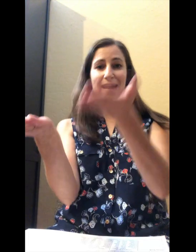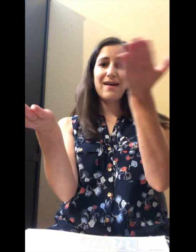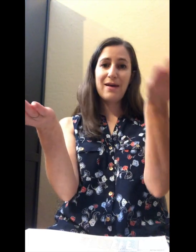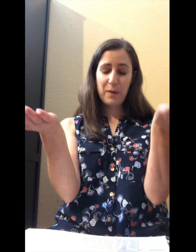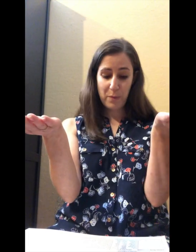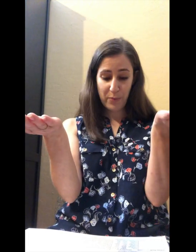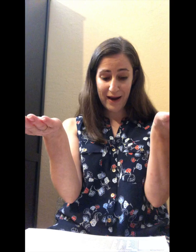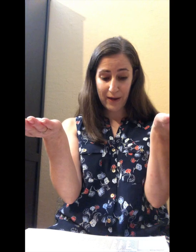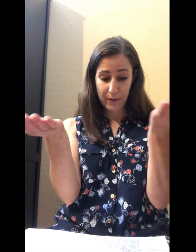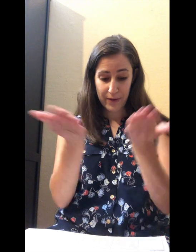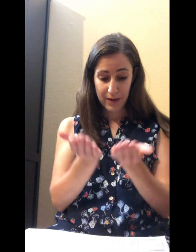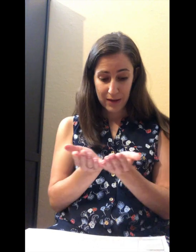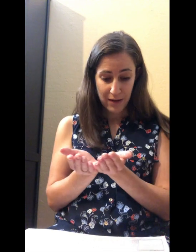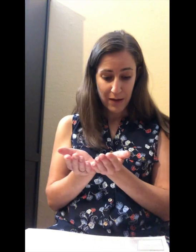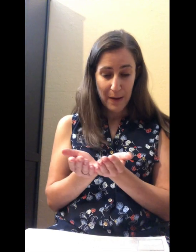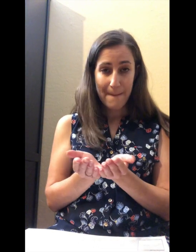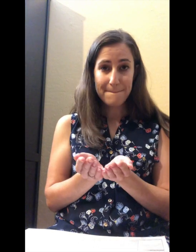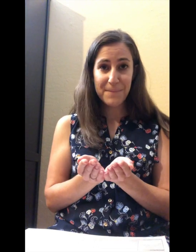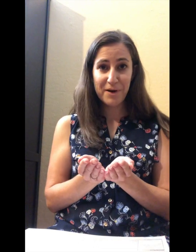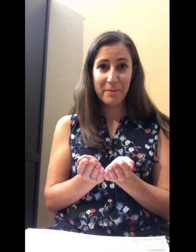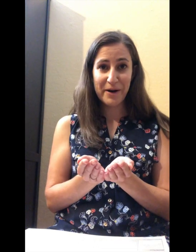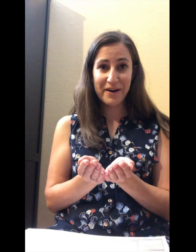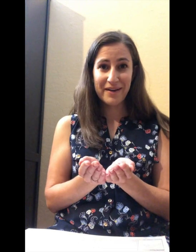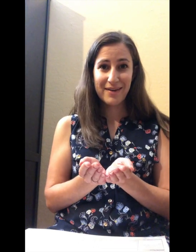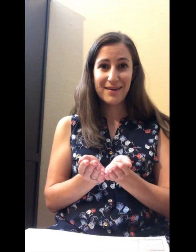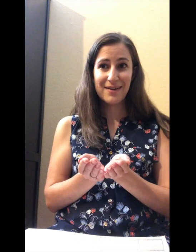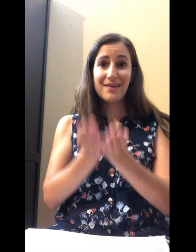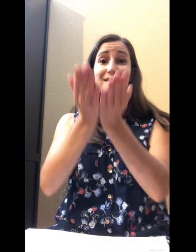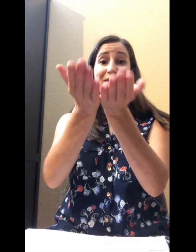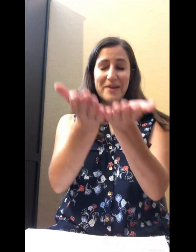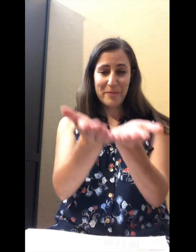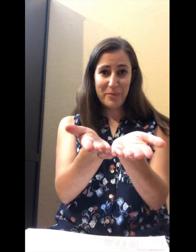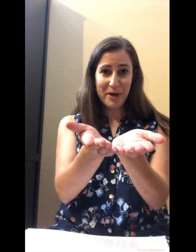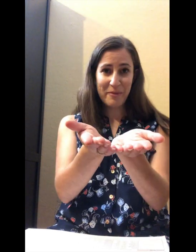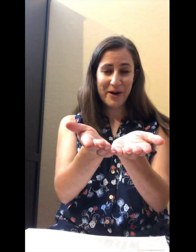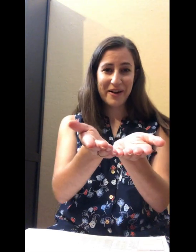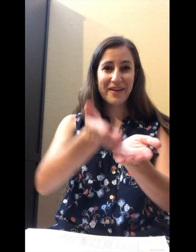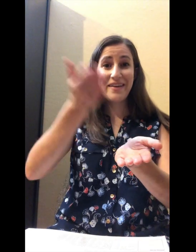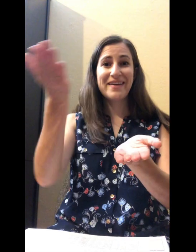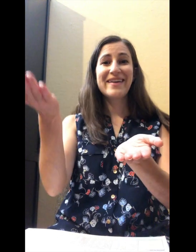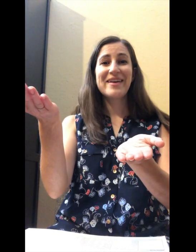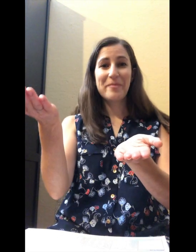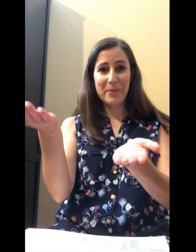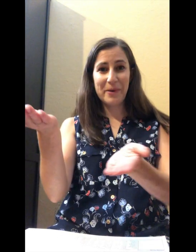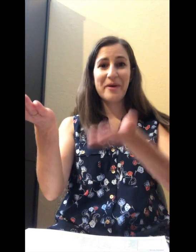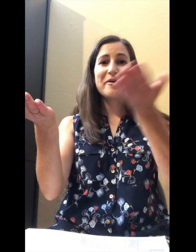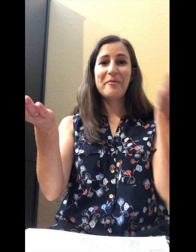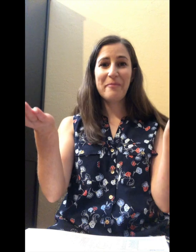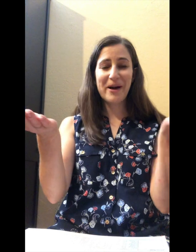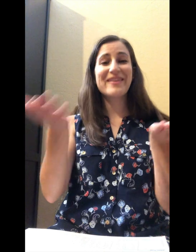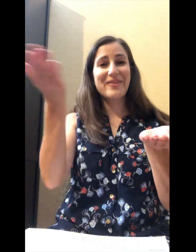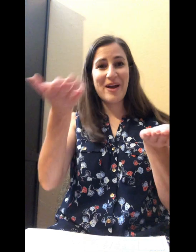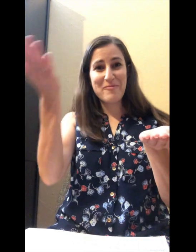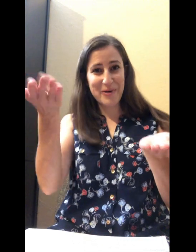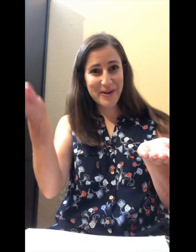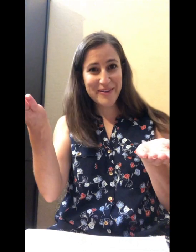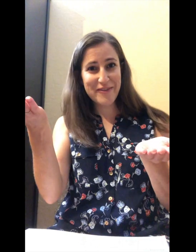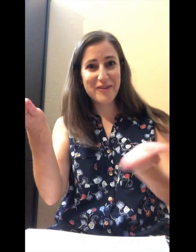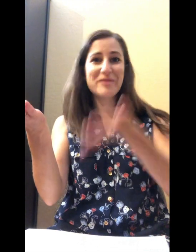Eyebrow. Bookmark. Bookmark. Bookmark. Bookmark. That's right. Book is the first